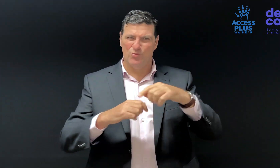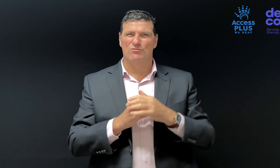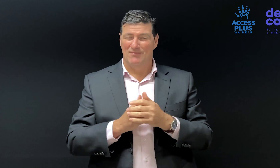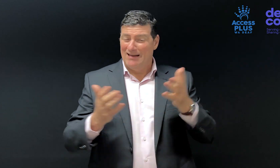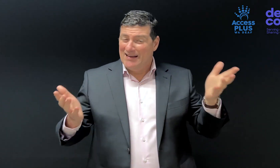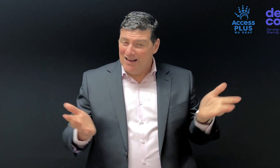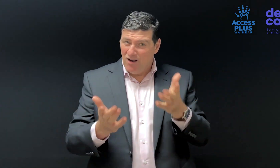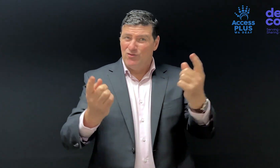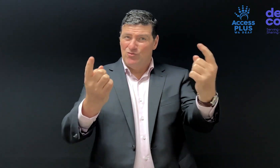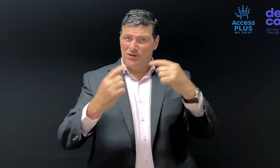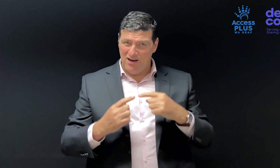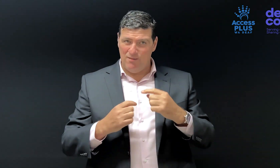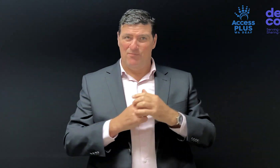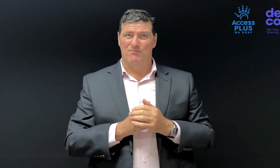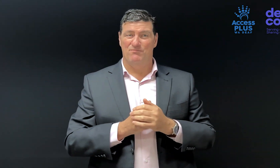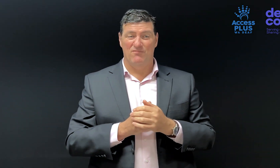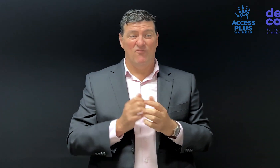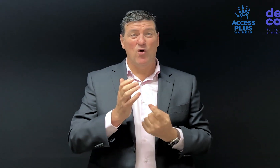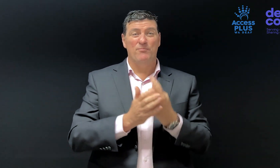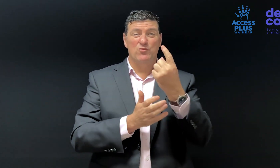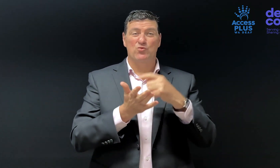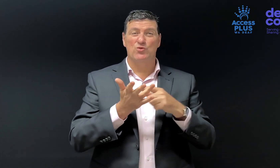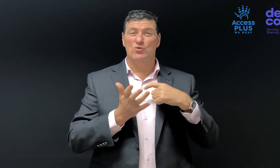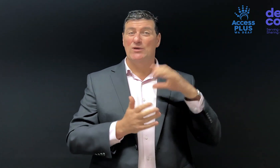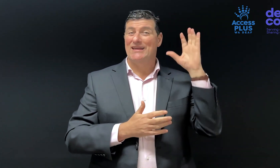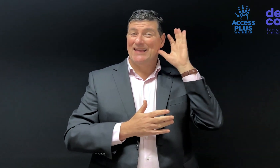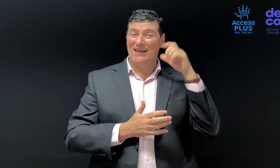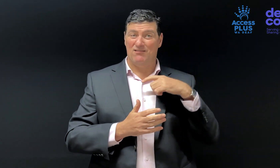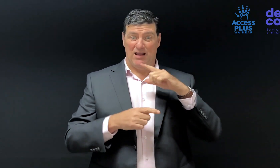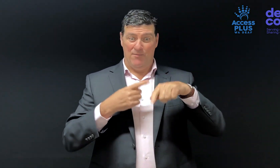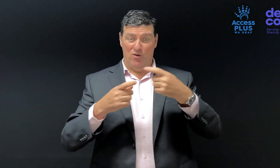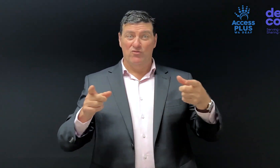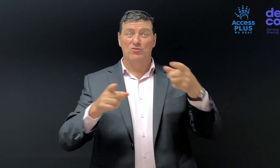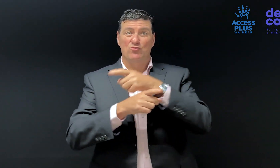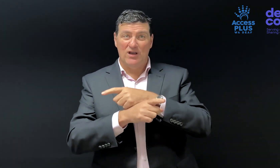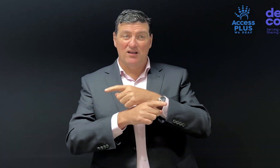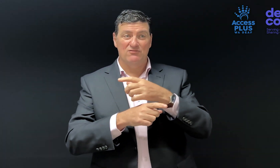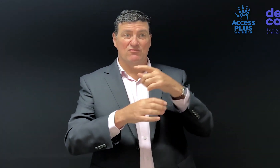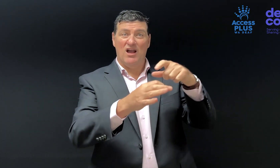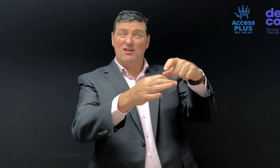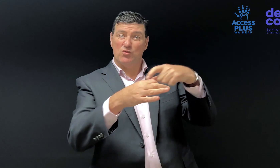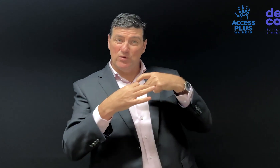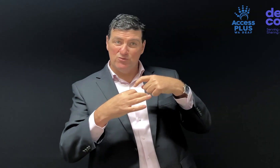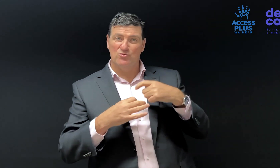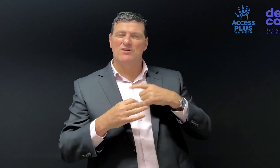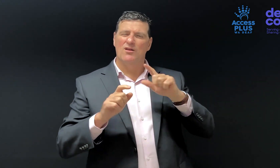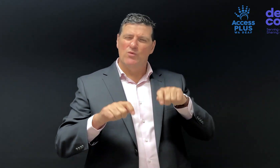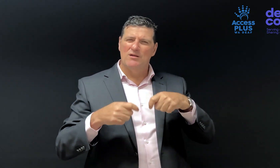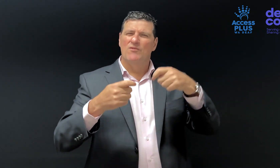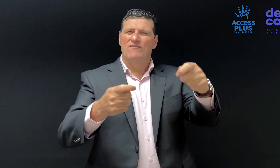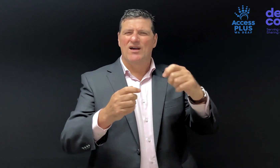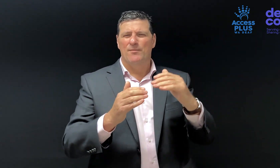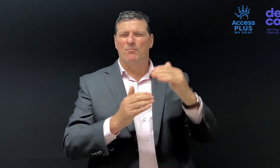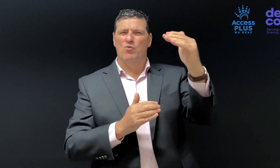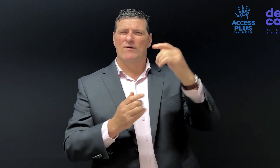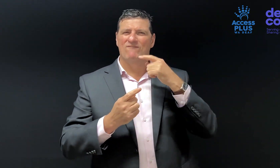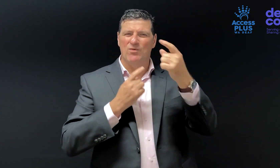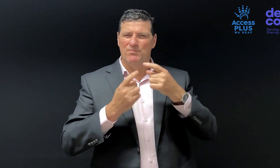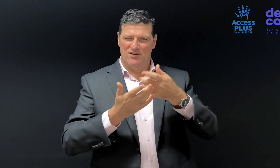to attend. We encourage you to come to hear about the changes, ask questions, and we can